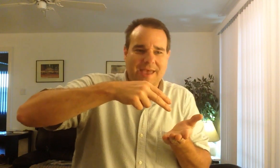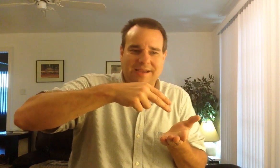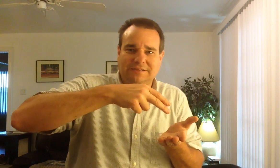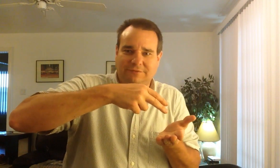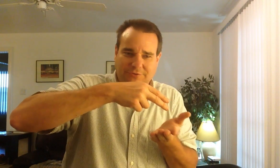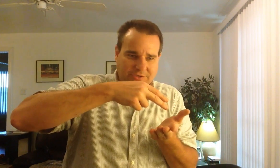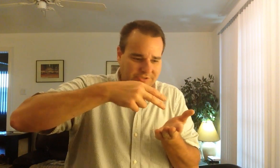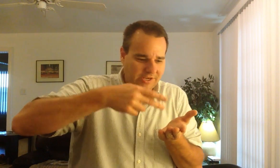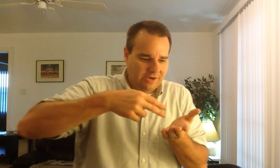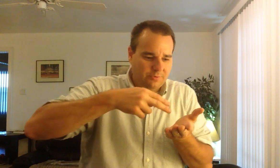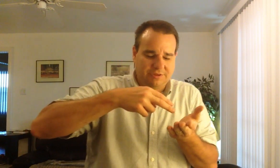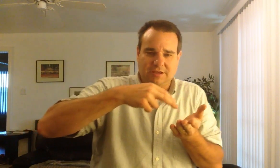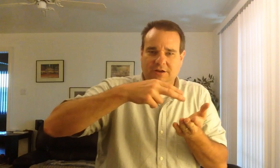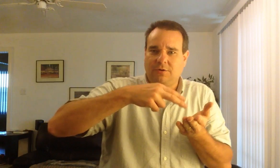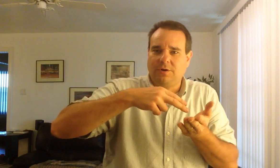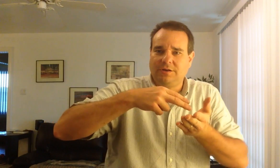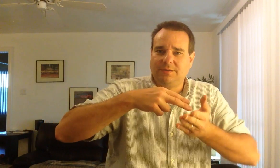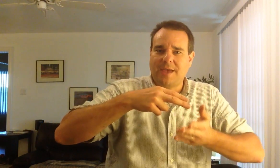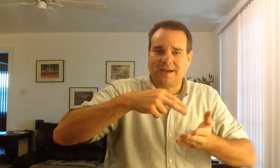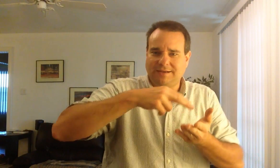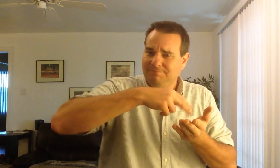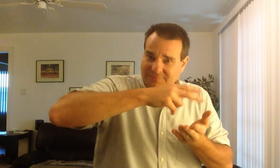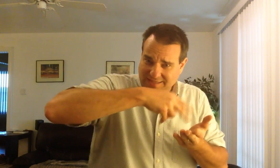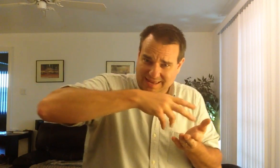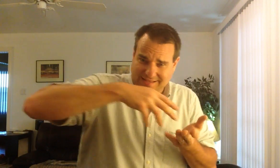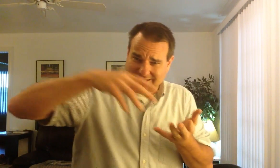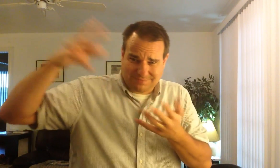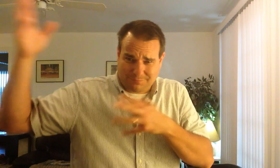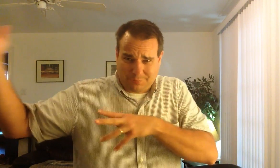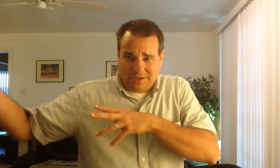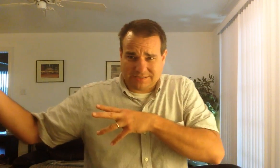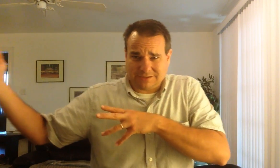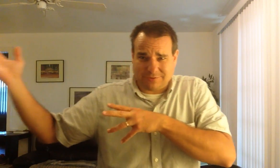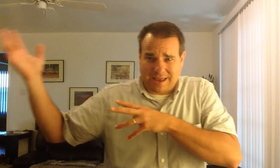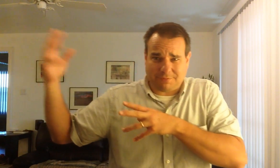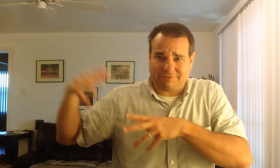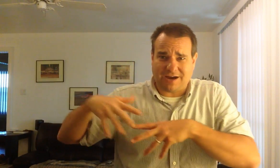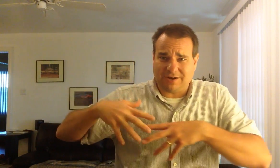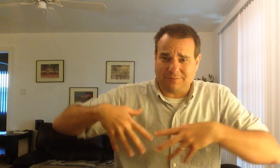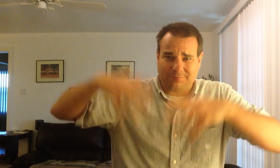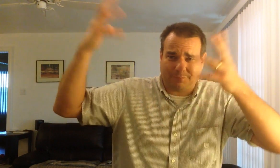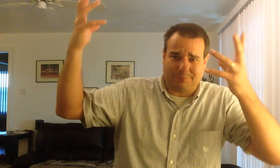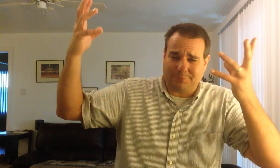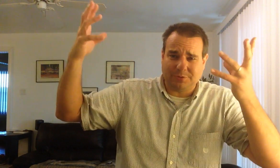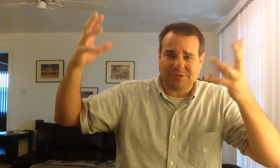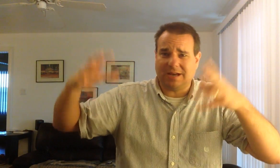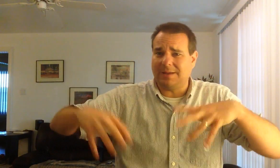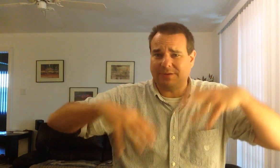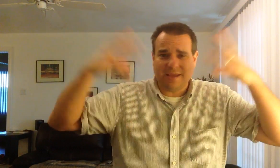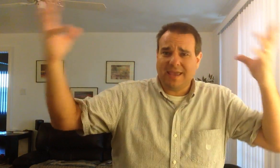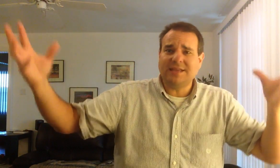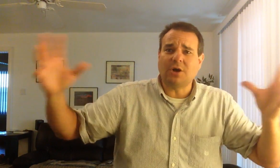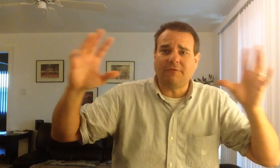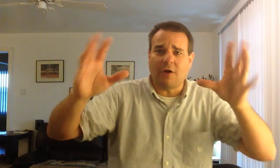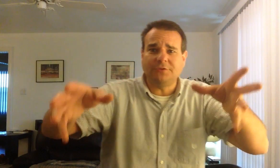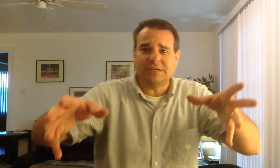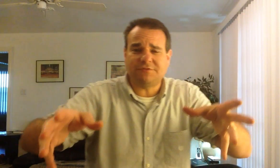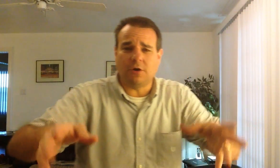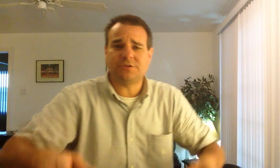back into voltage with a coil and magnet, and that gets put into an amplifier and boost it up, and it's all voltage, folks.